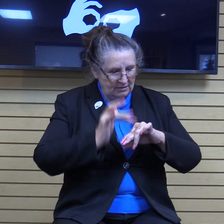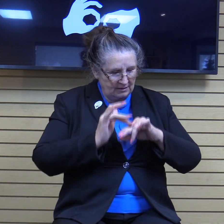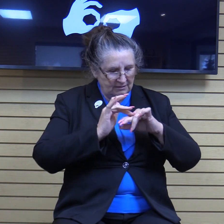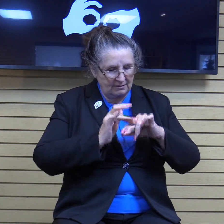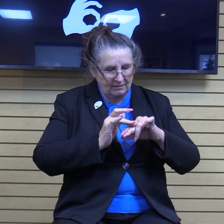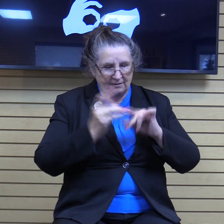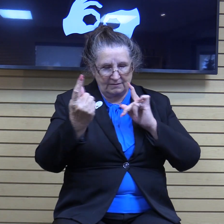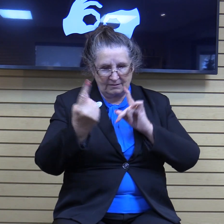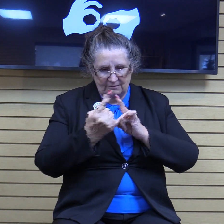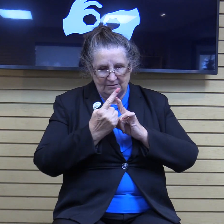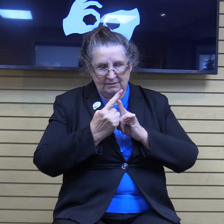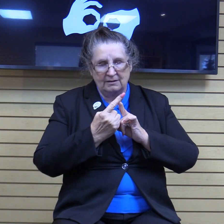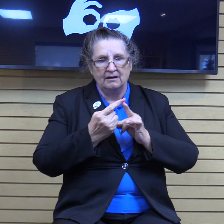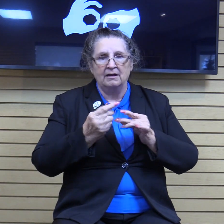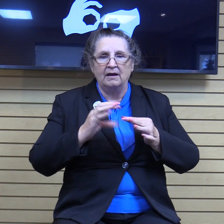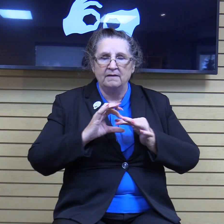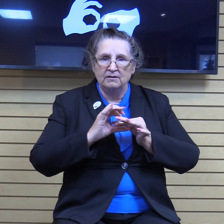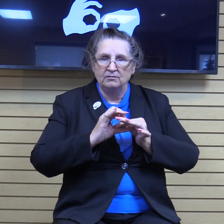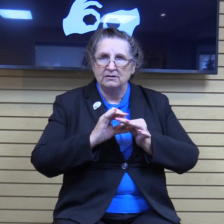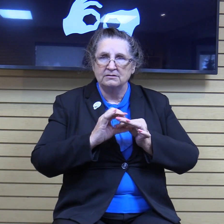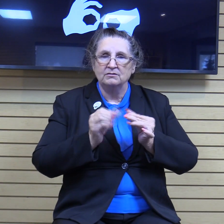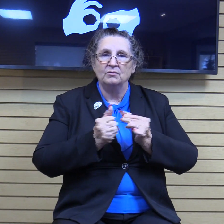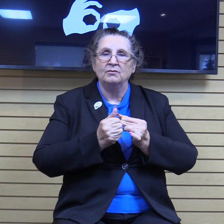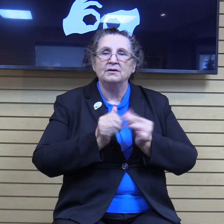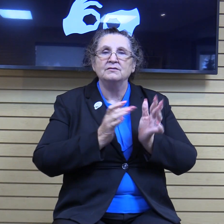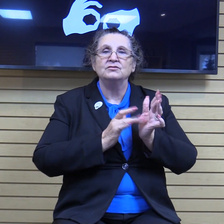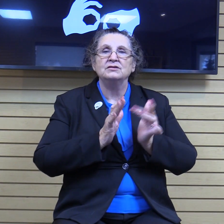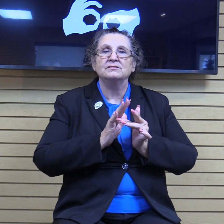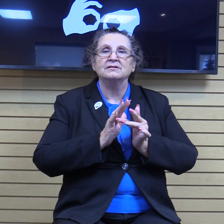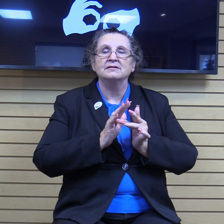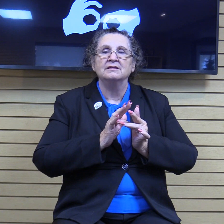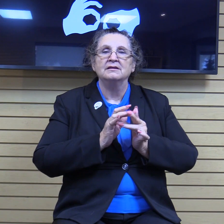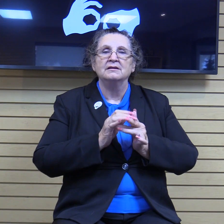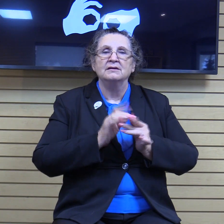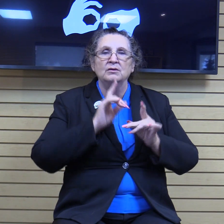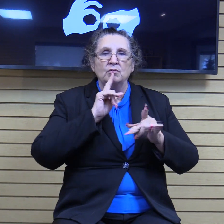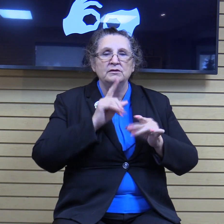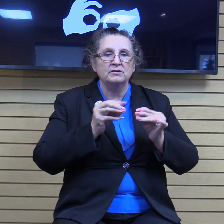and newfound relationship with Jesus, which resulted in more faith in the Lord.